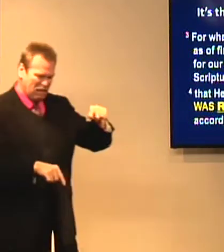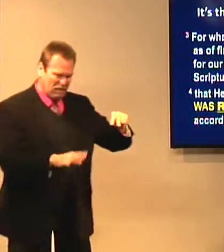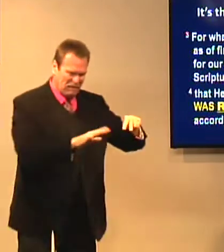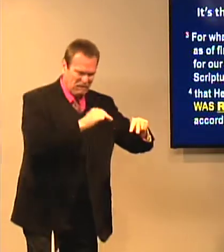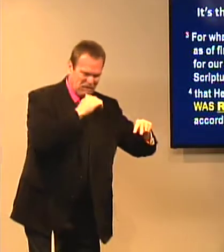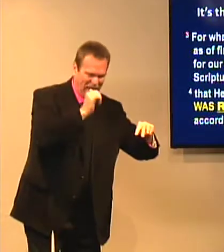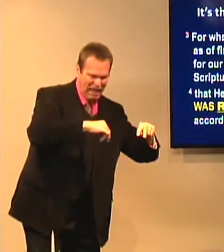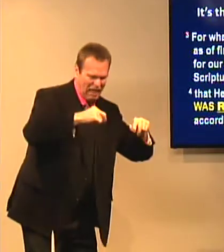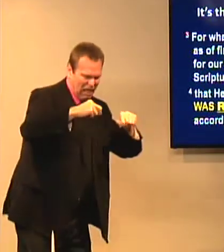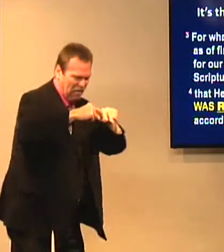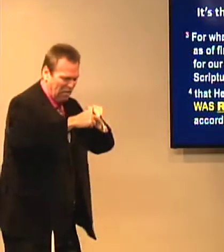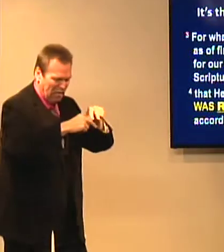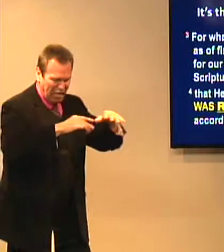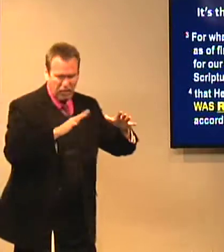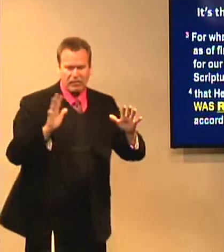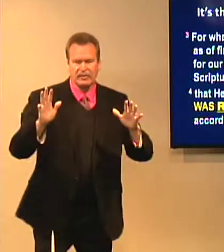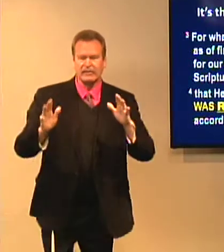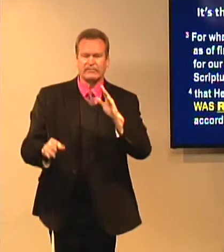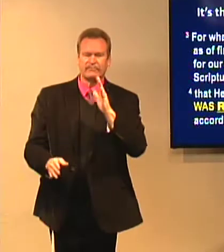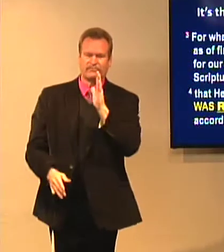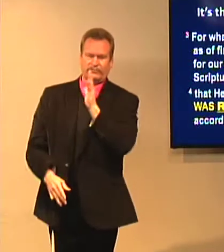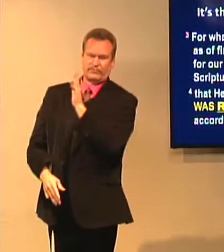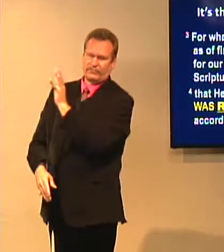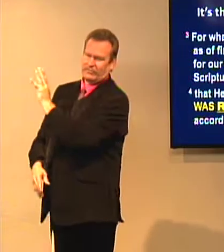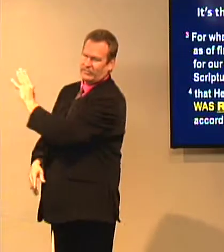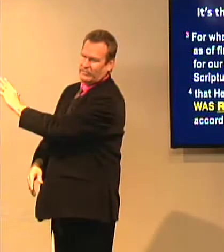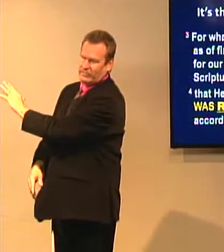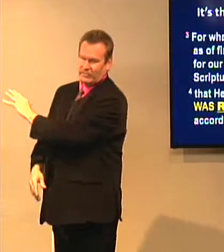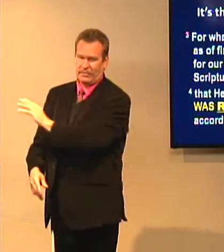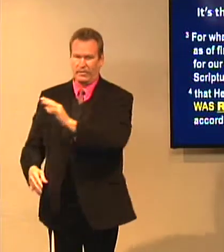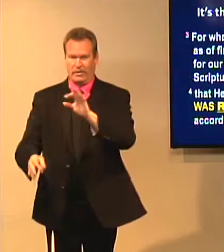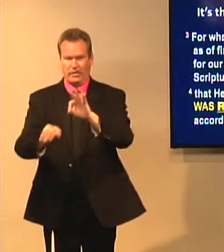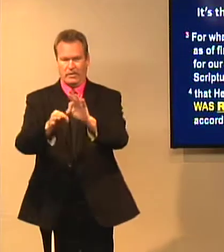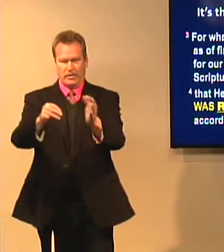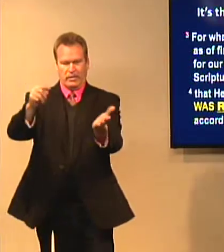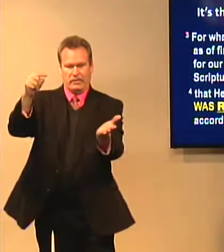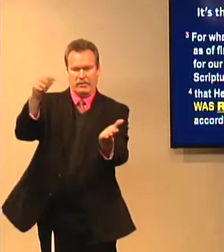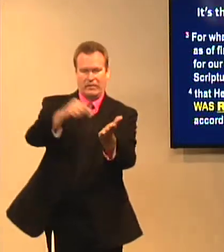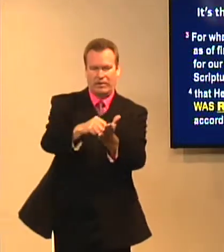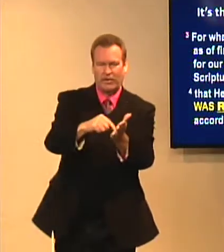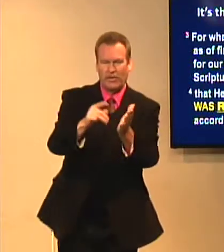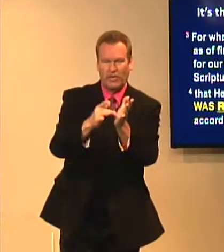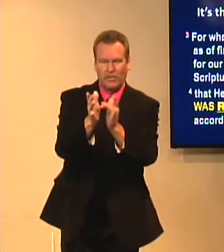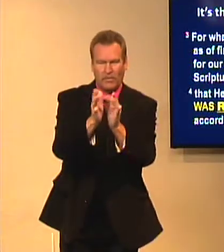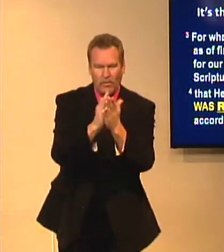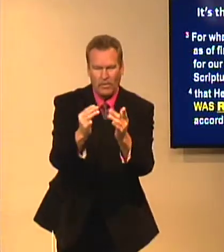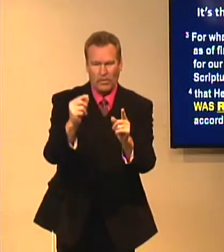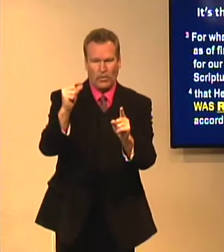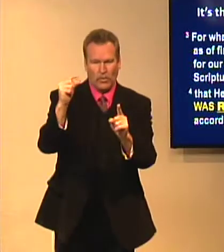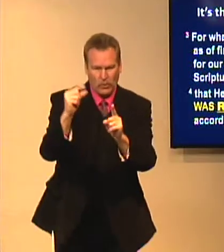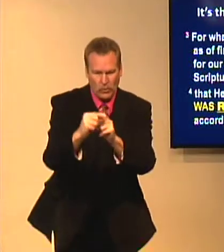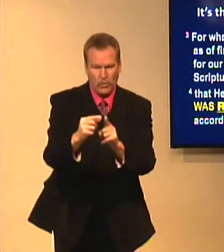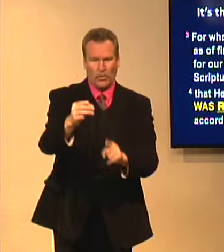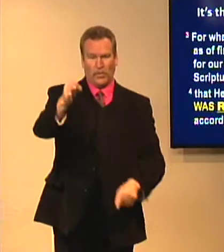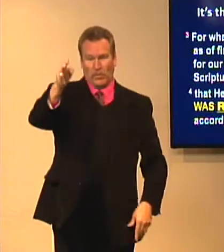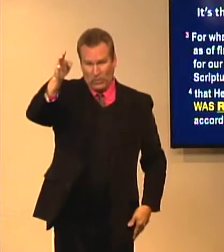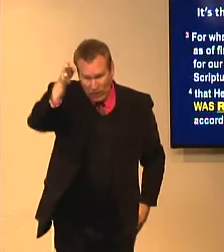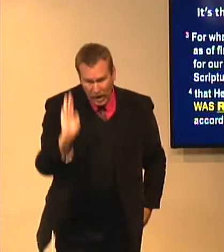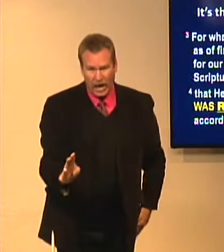didn't get raised. No, he didn't die. He wasn't buried. We've to push that aside. We've got to focus on what the Bible, God's word says